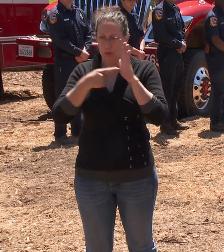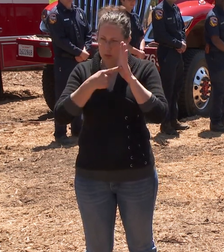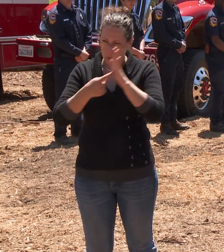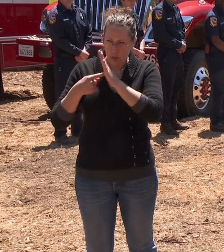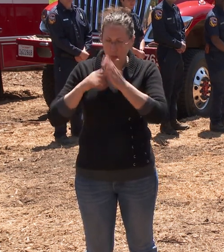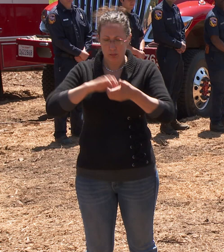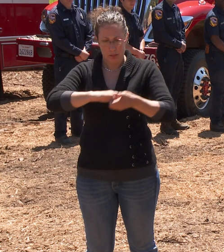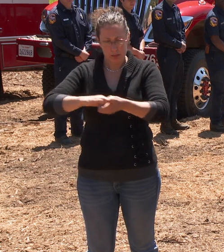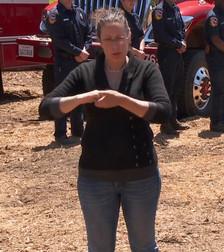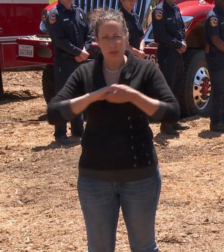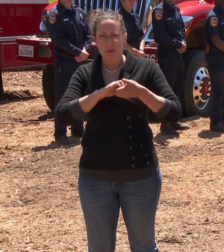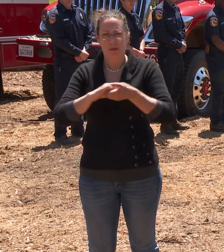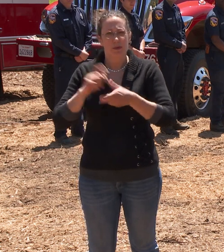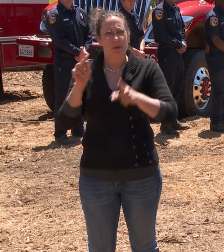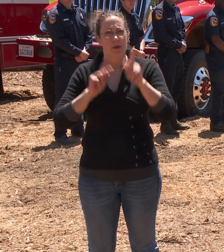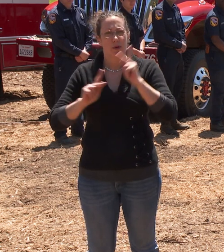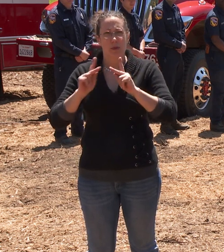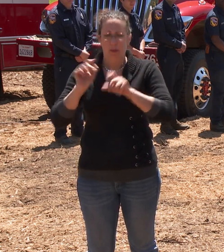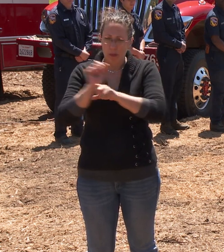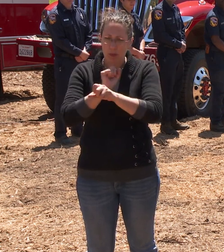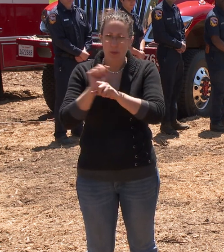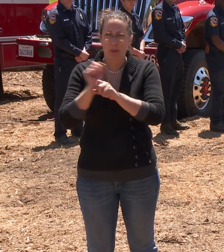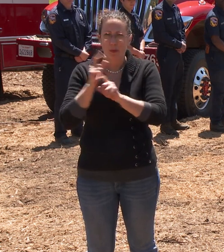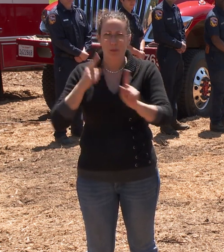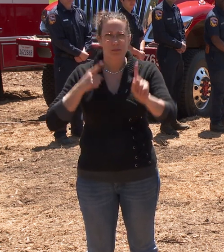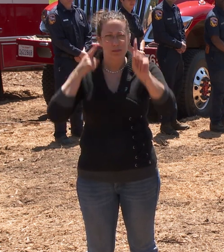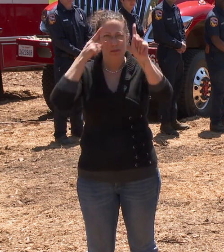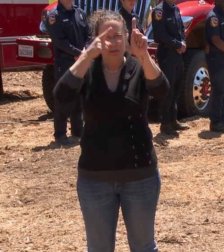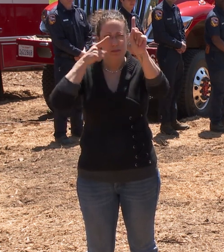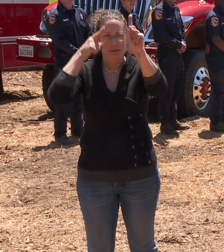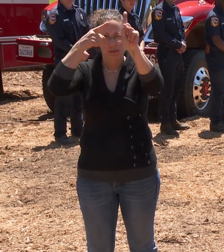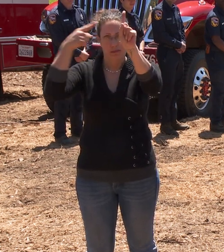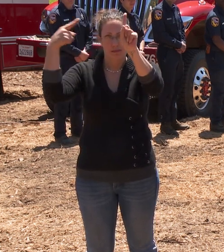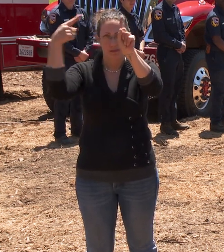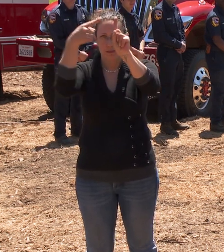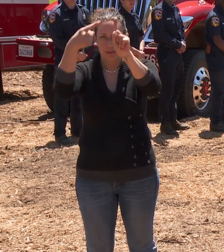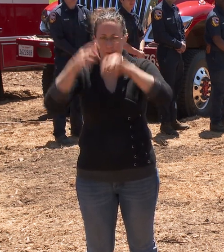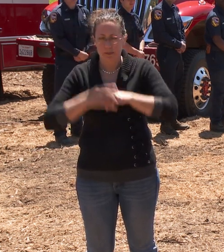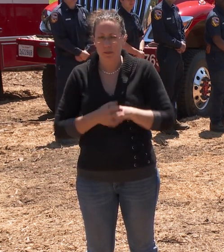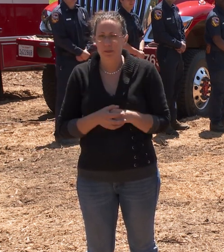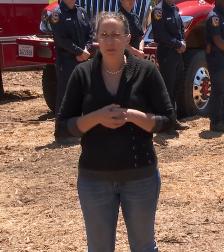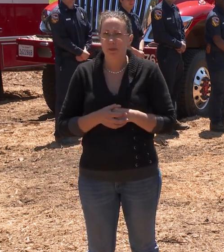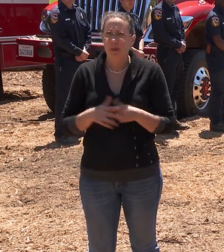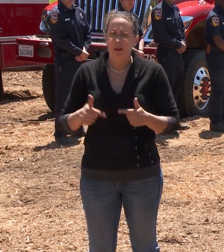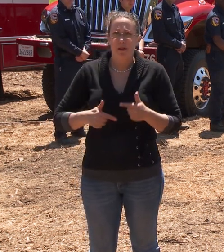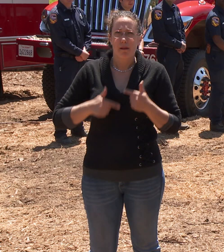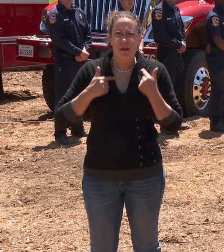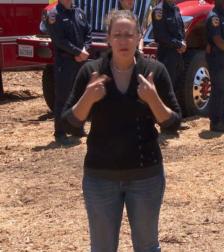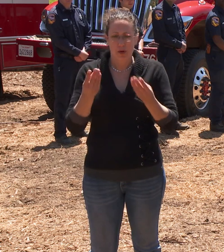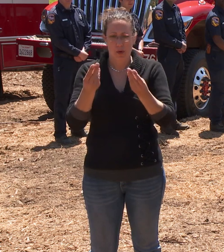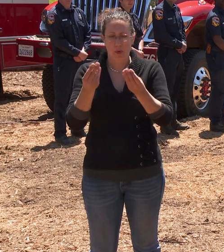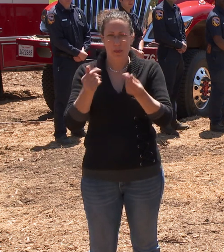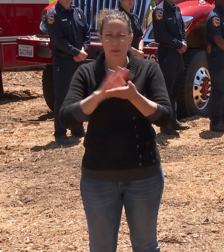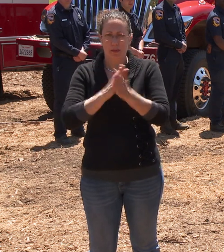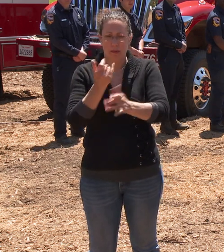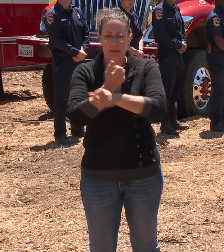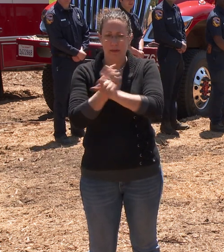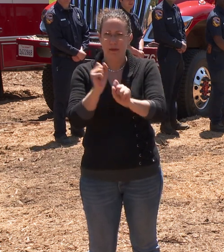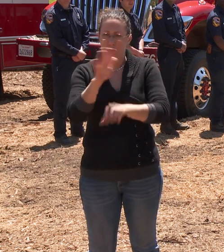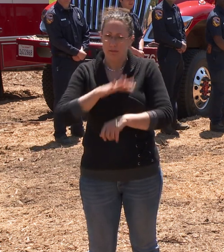officials striving toward a common goal, safeguarding life and property throughout California.